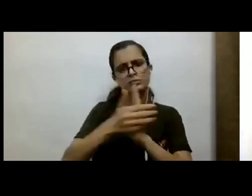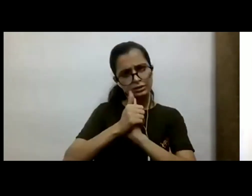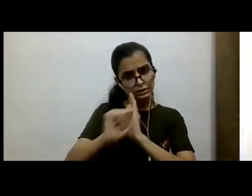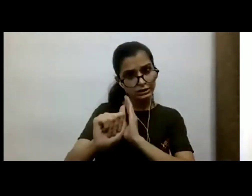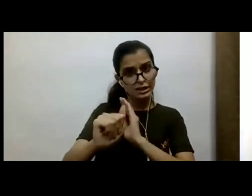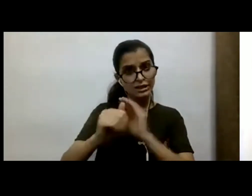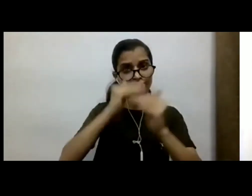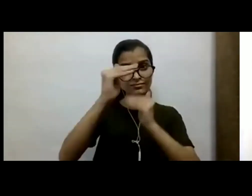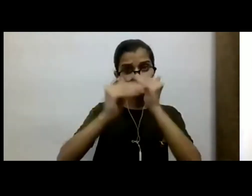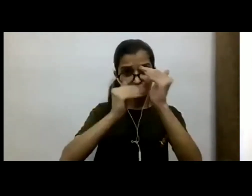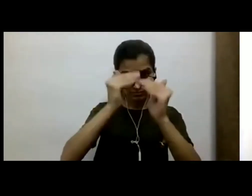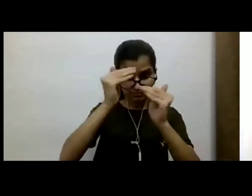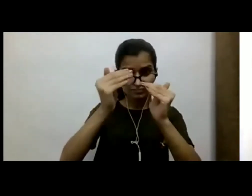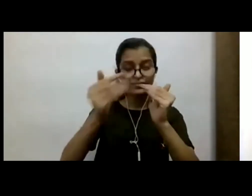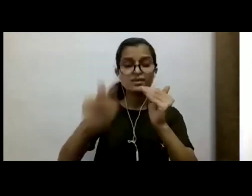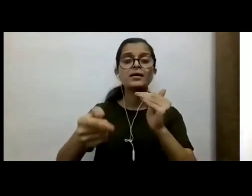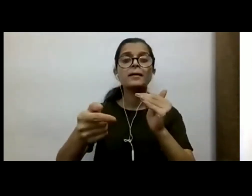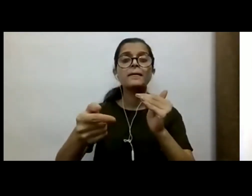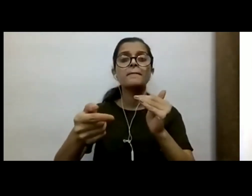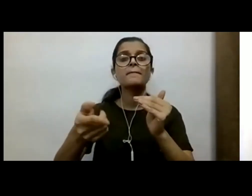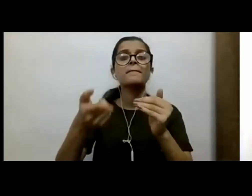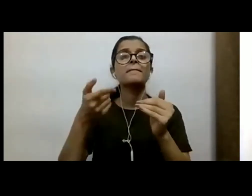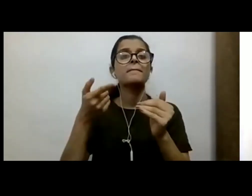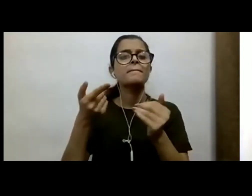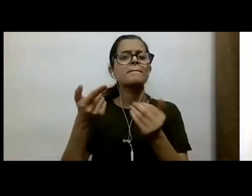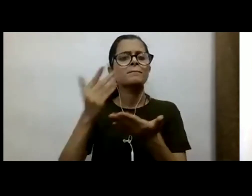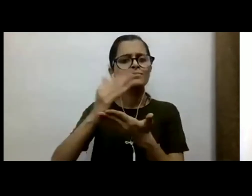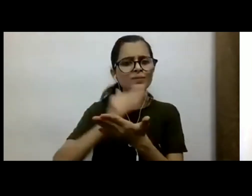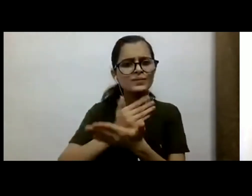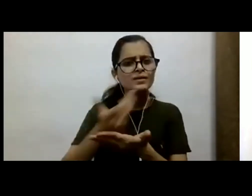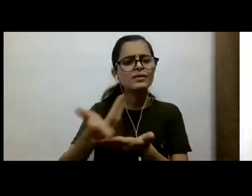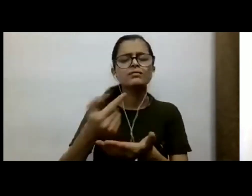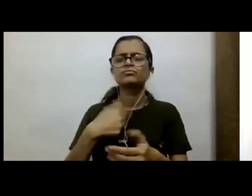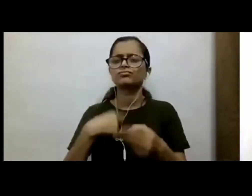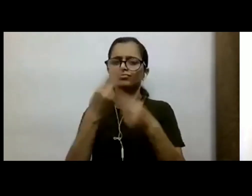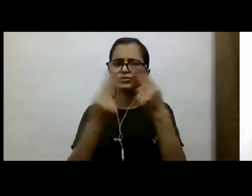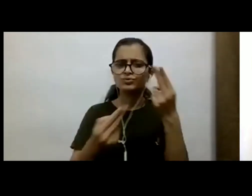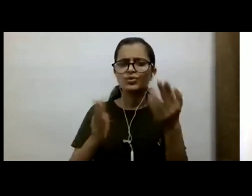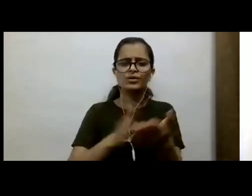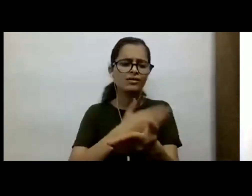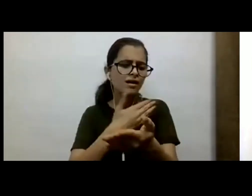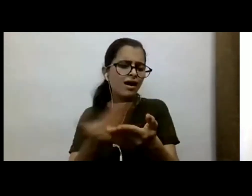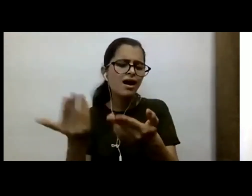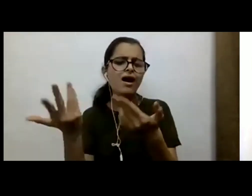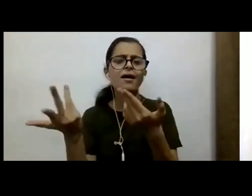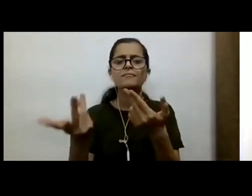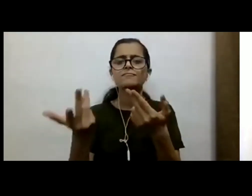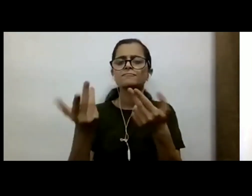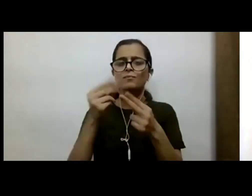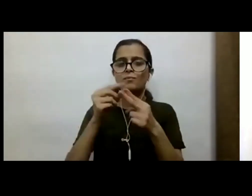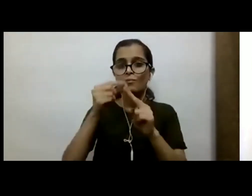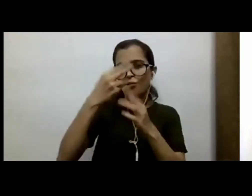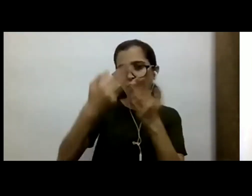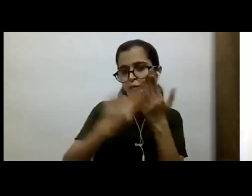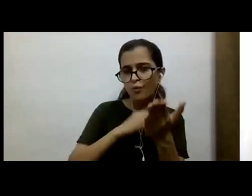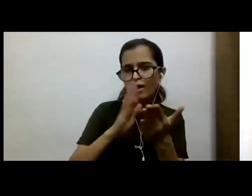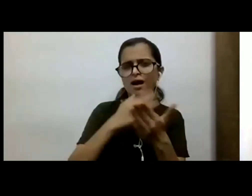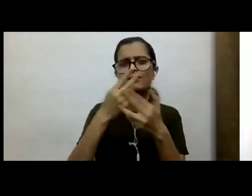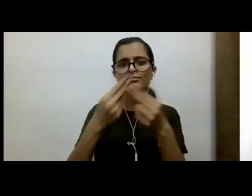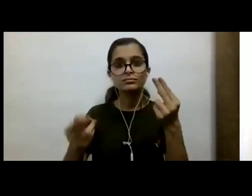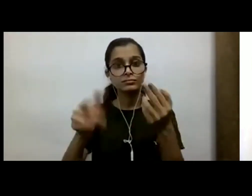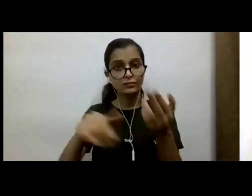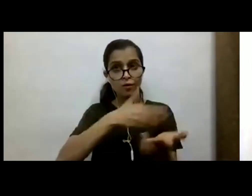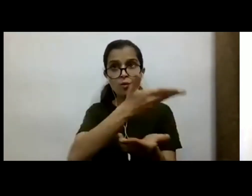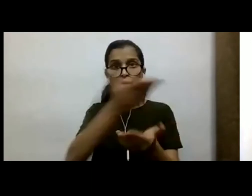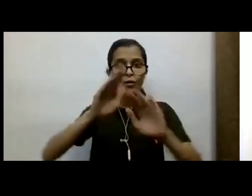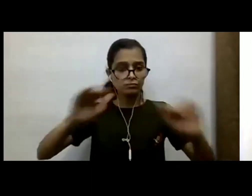but it's a program for a conversation with the story, the art, the poem, the song, and everything at the center, and giving the child